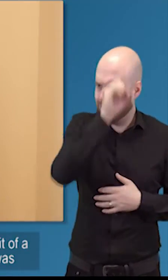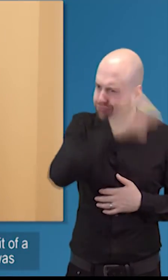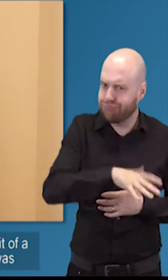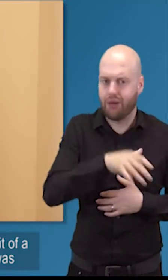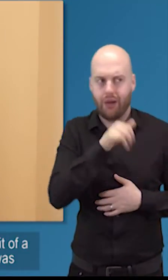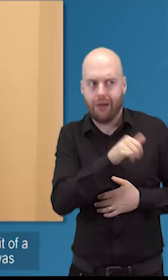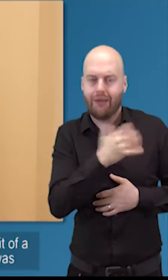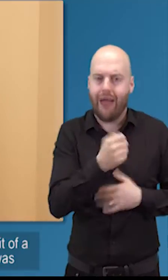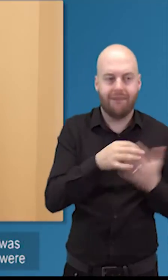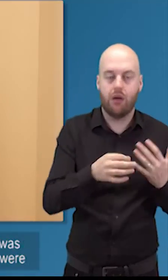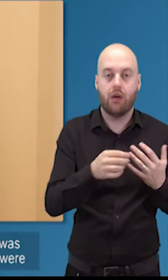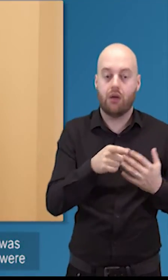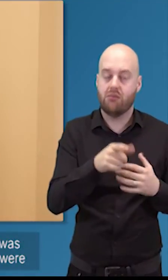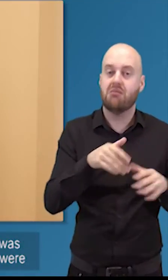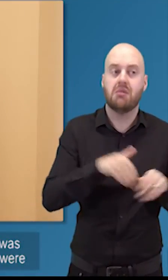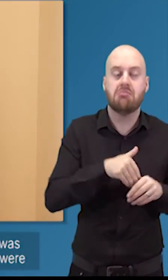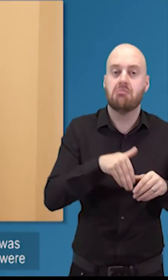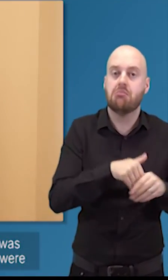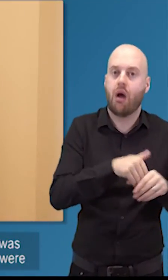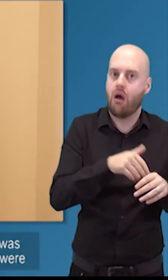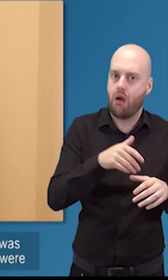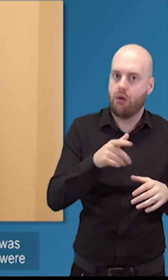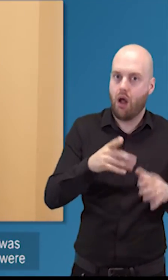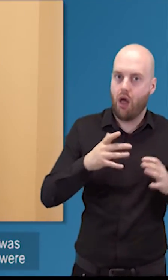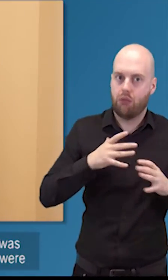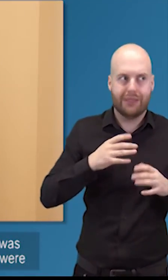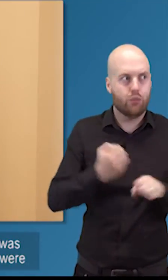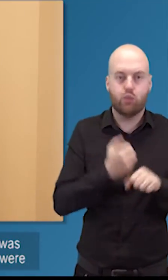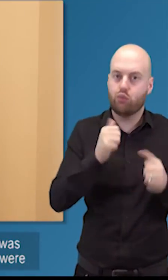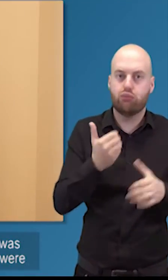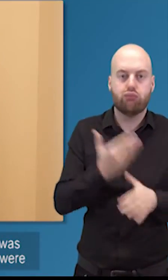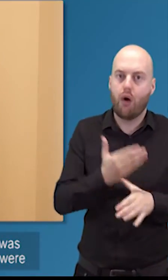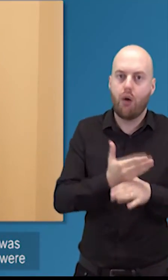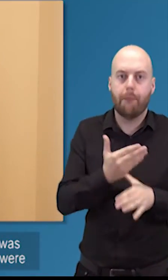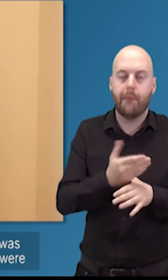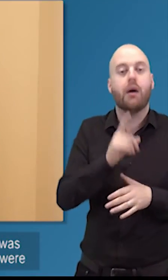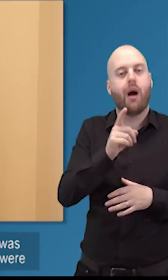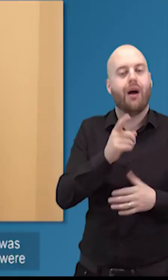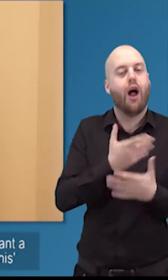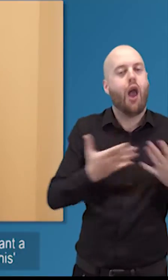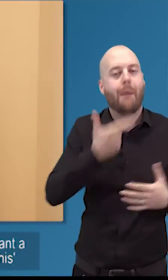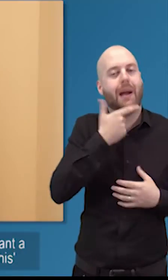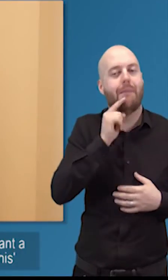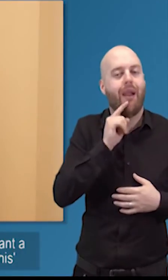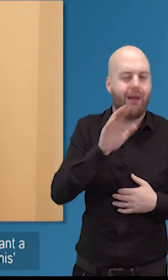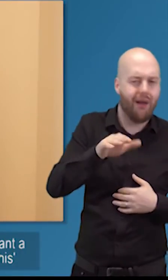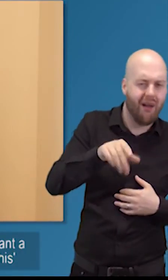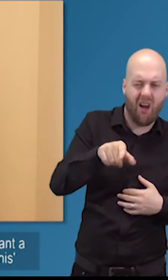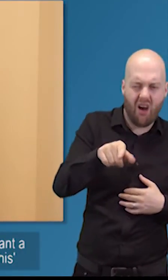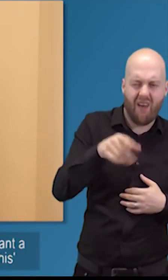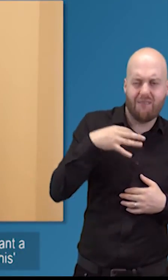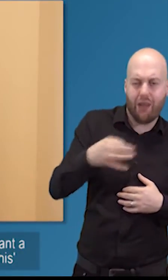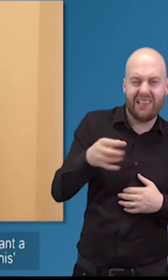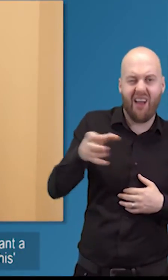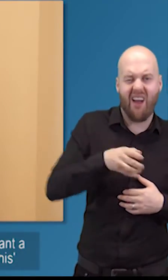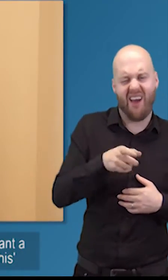she absolutely loved it you know she was already a trustee on a couple of boards and she was doing a great job but when she started off people were assuming she wasn't interested oh do you